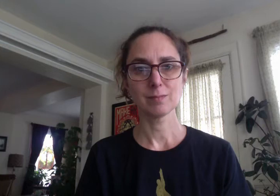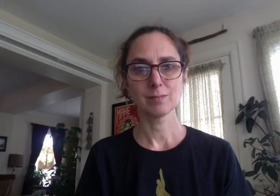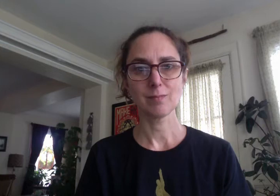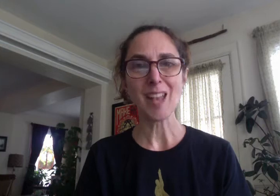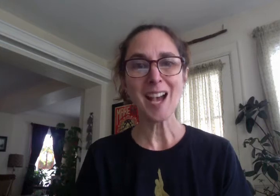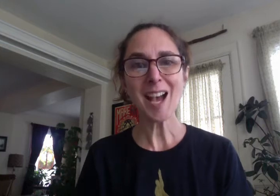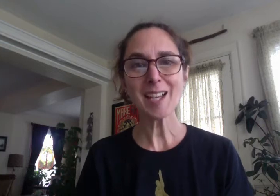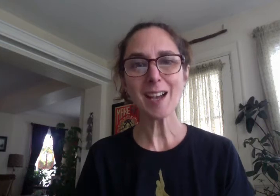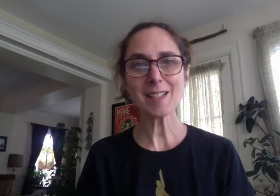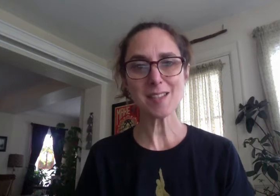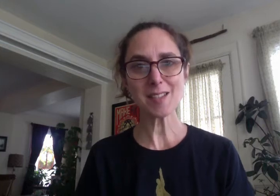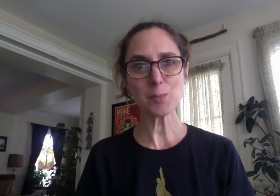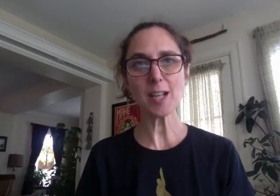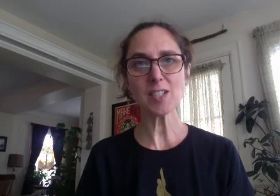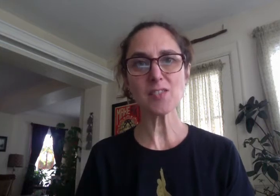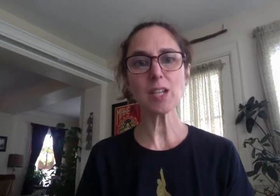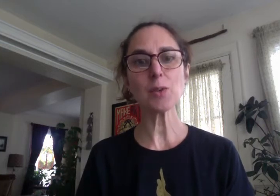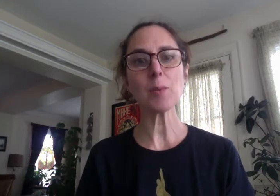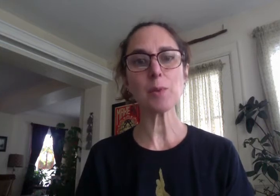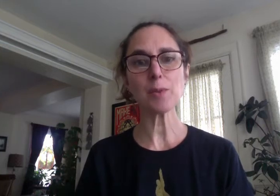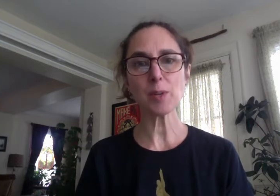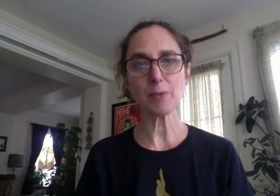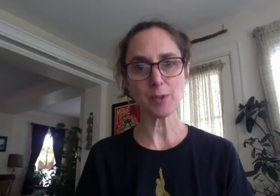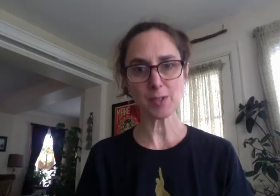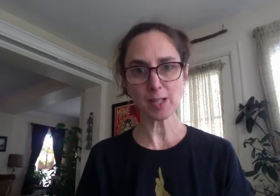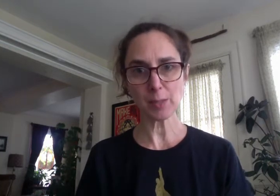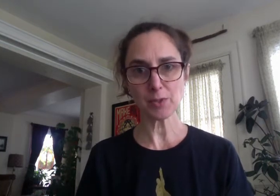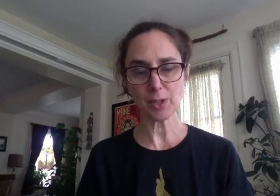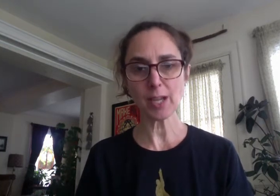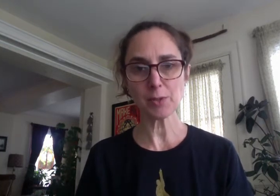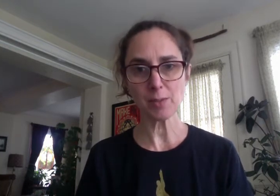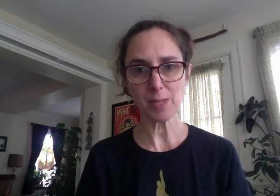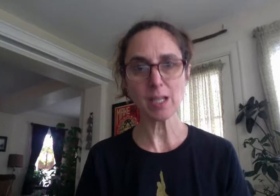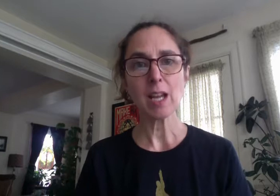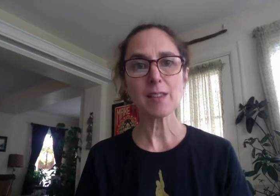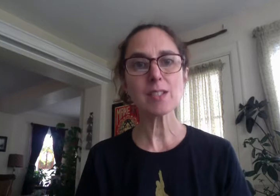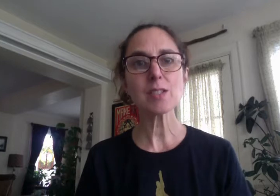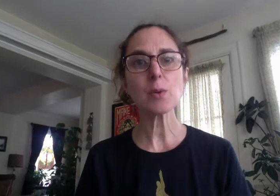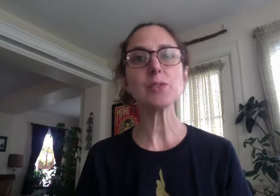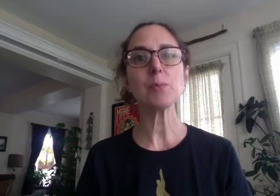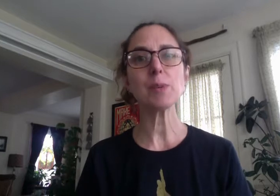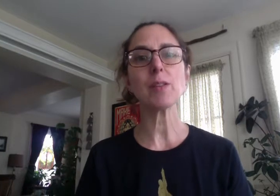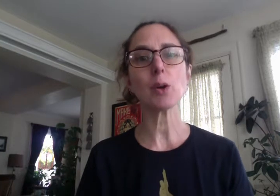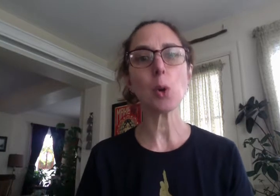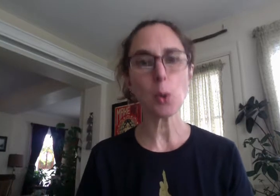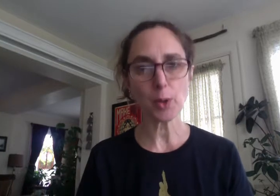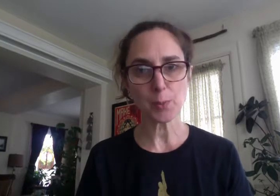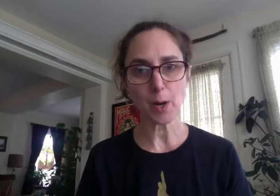hi guys this is practice video number three for the sign language for count on me this is going to be the chorus part